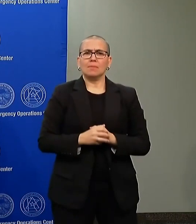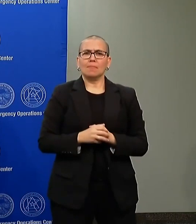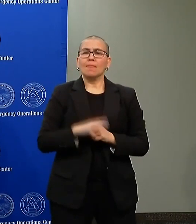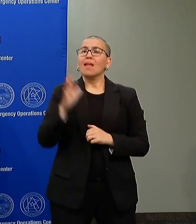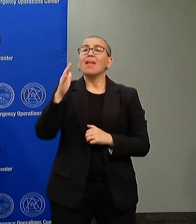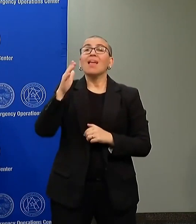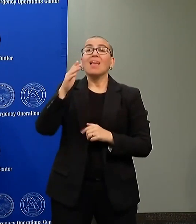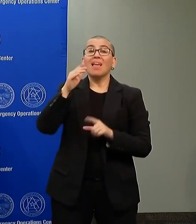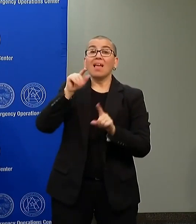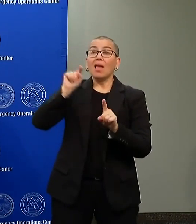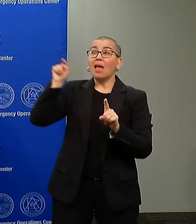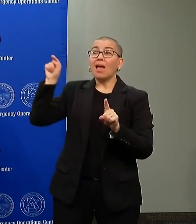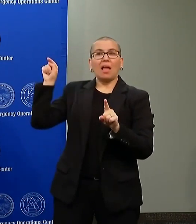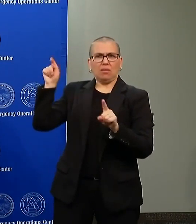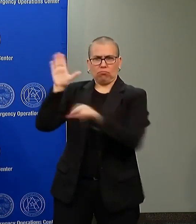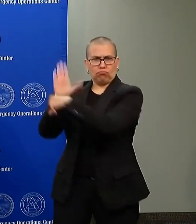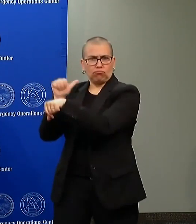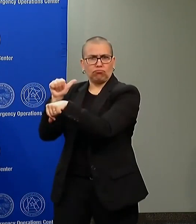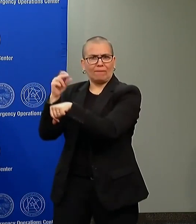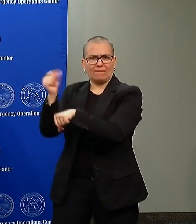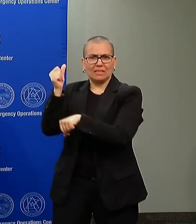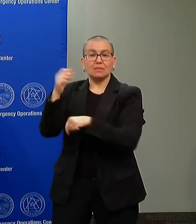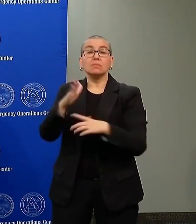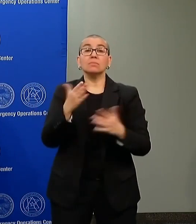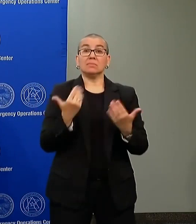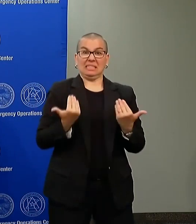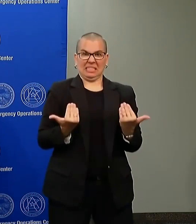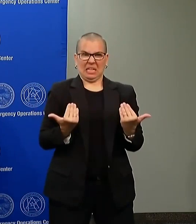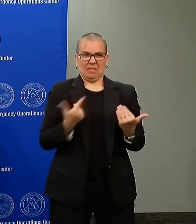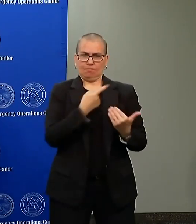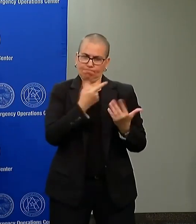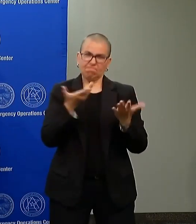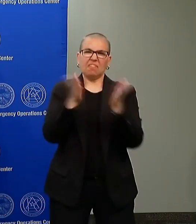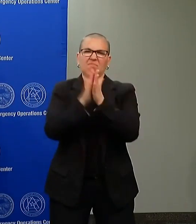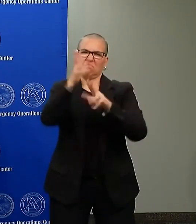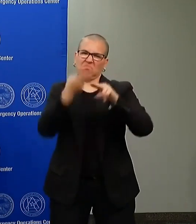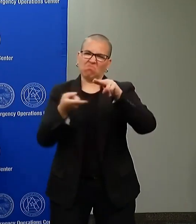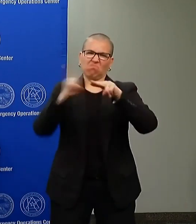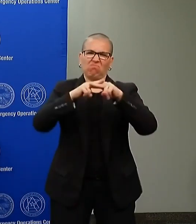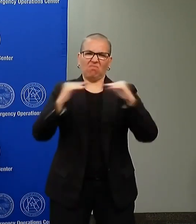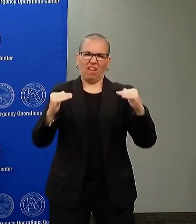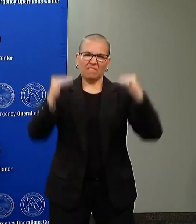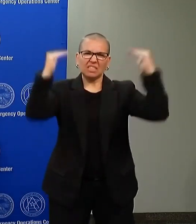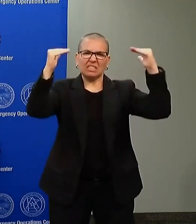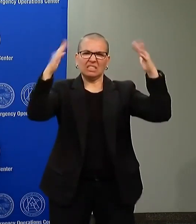And now the situation is requesting the next step of full mobilization. Mayor Frye.